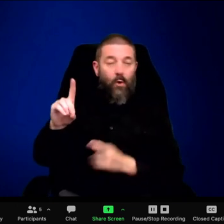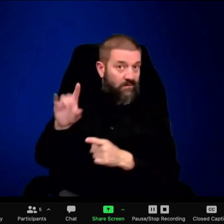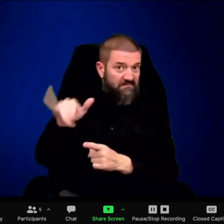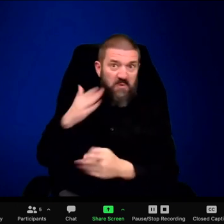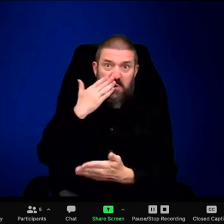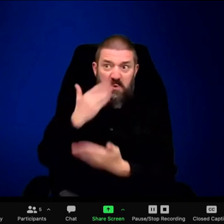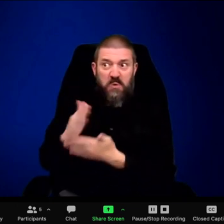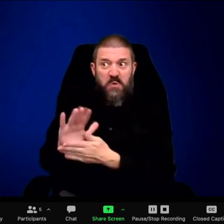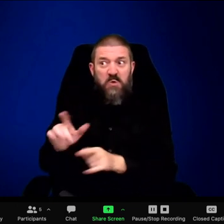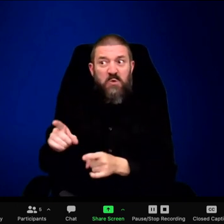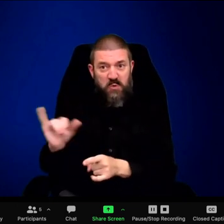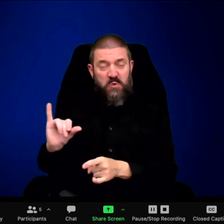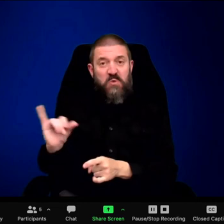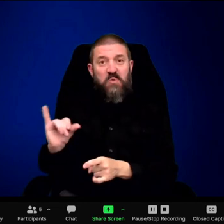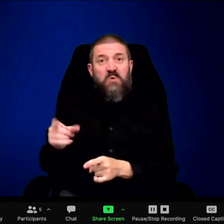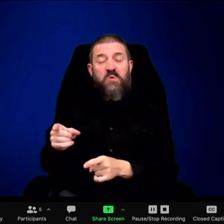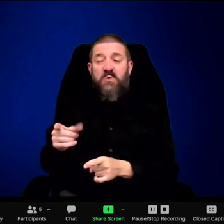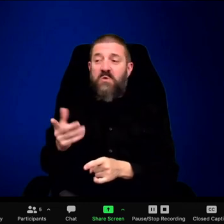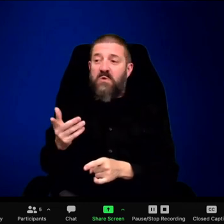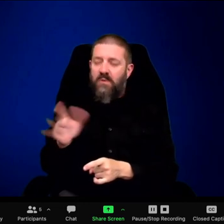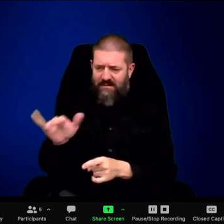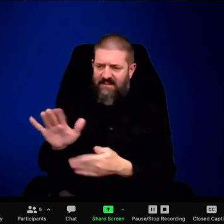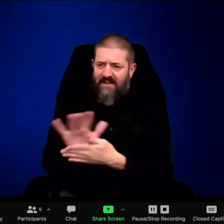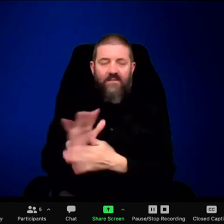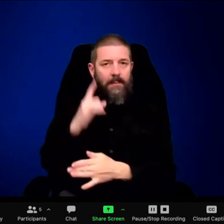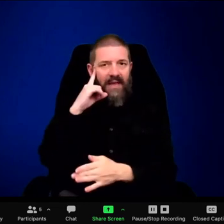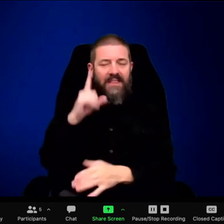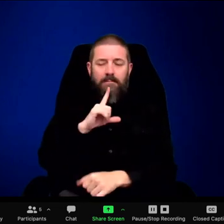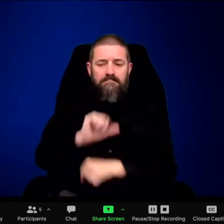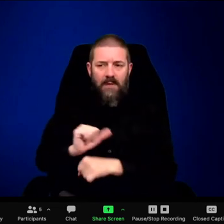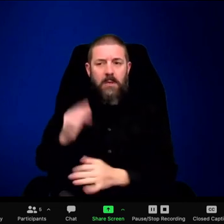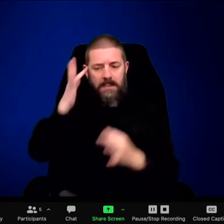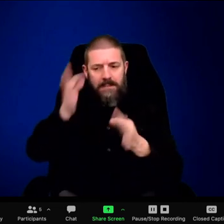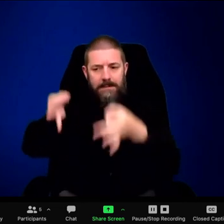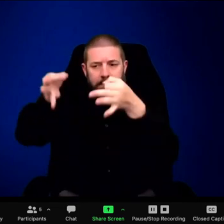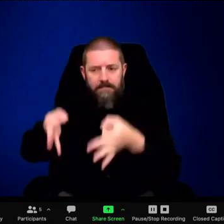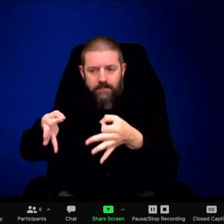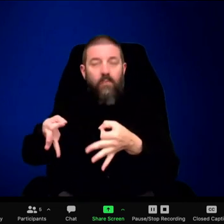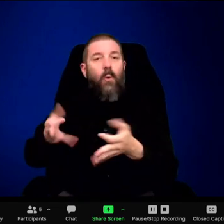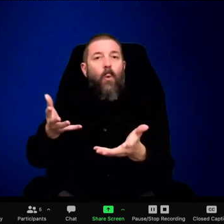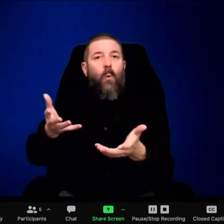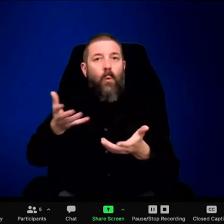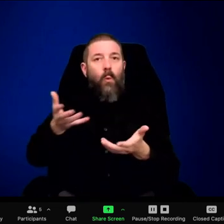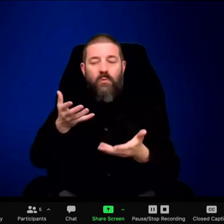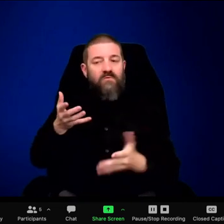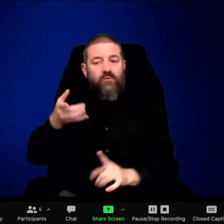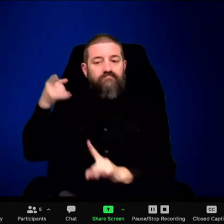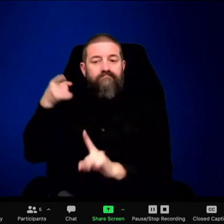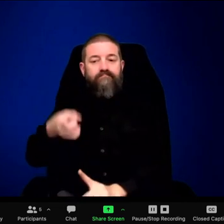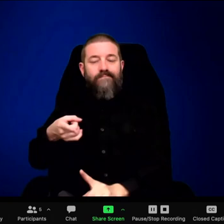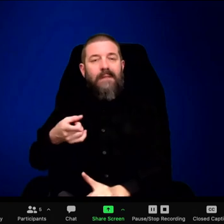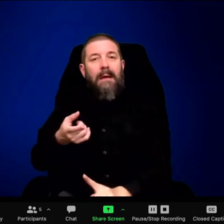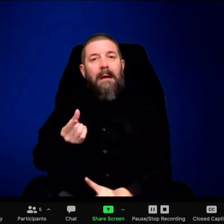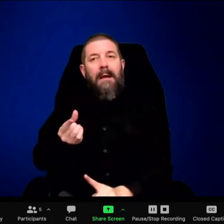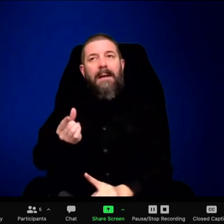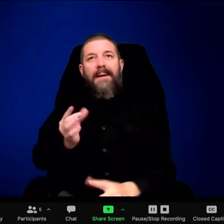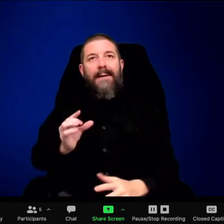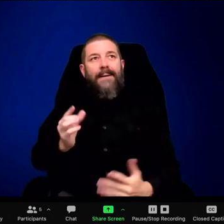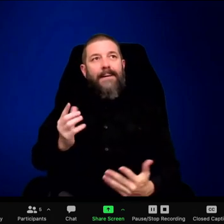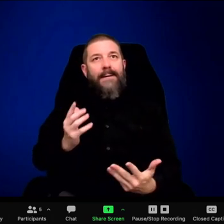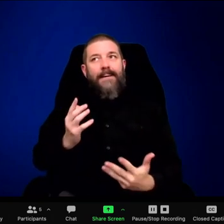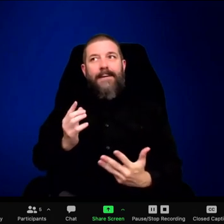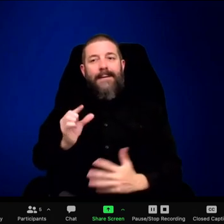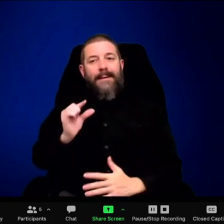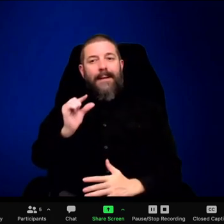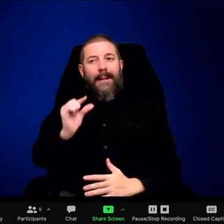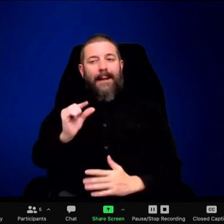screen. Um, and so there just would be no way that you could get them to do what you would need to do to tell the story. Um,